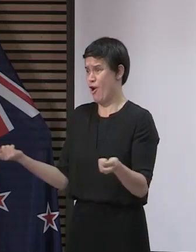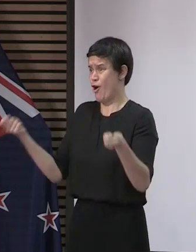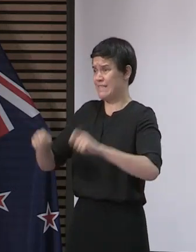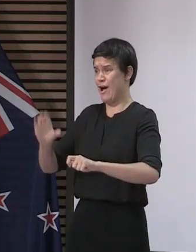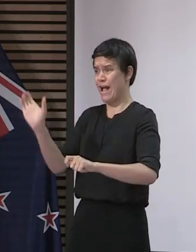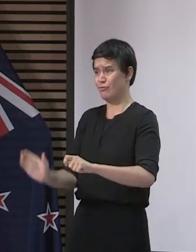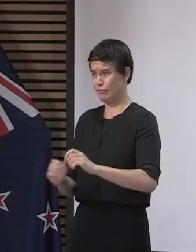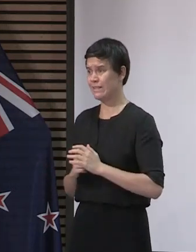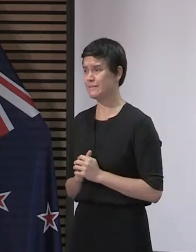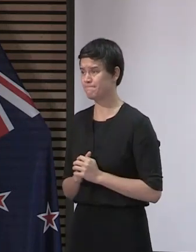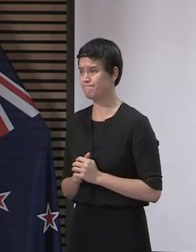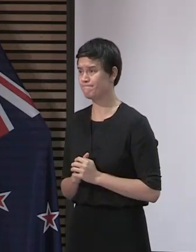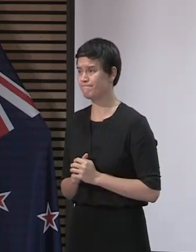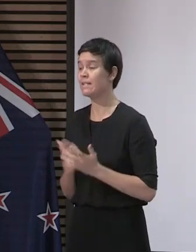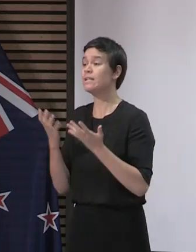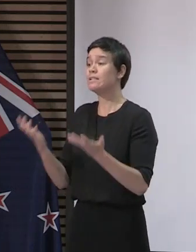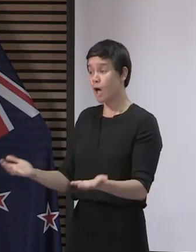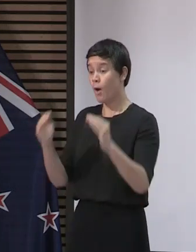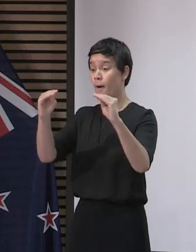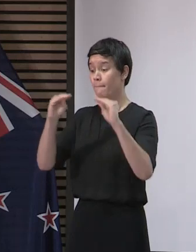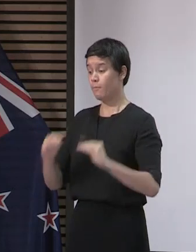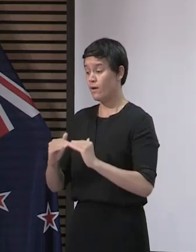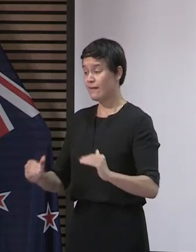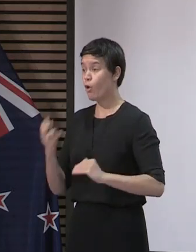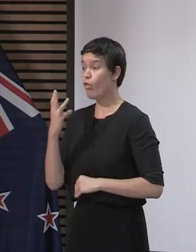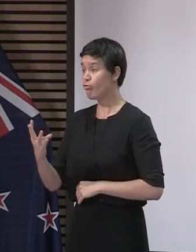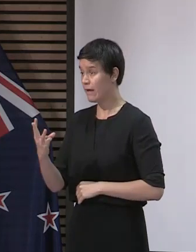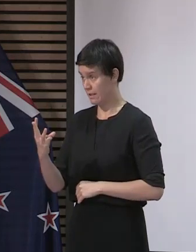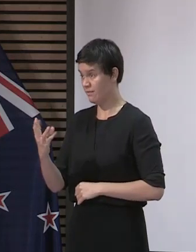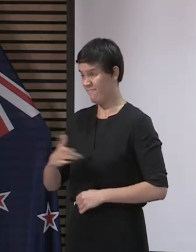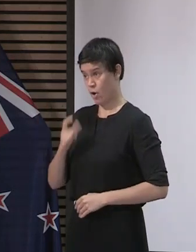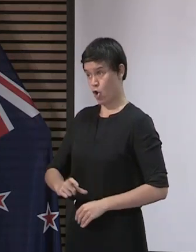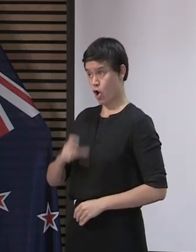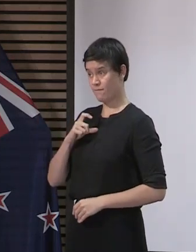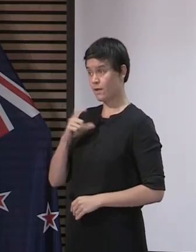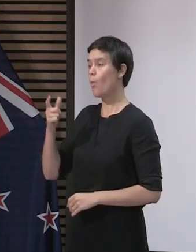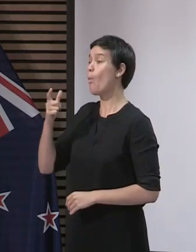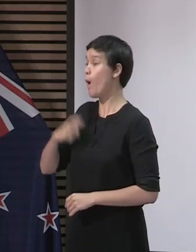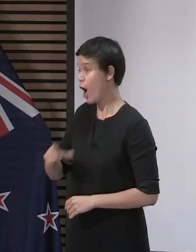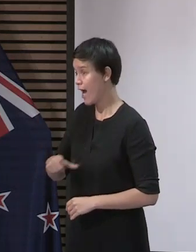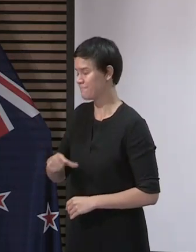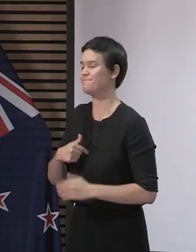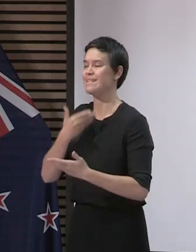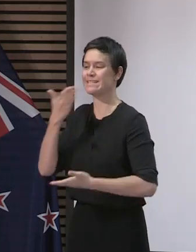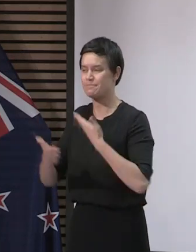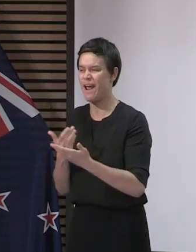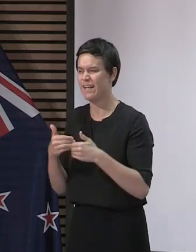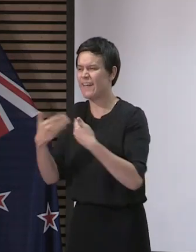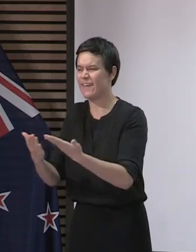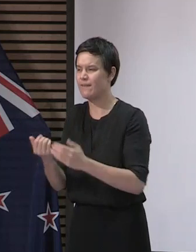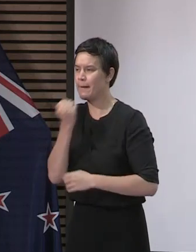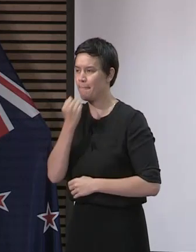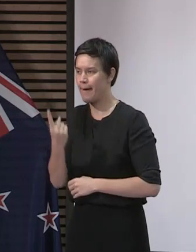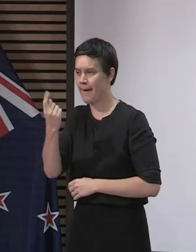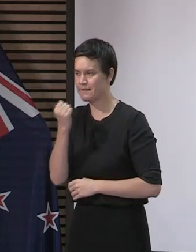The figures that we have been working towards in order to be able to confidently move to Level 3. Our testing